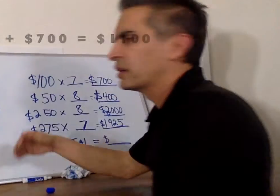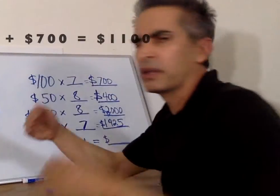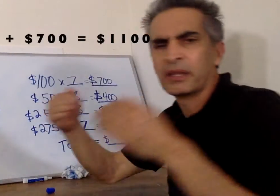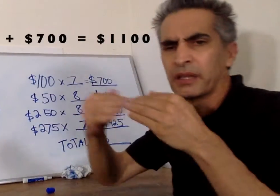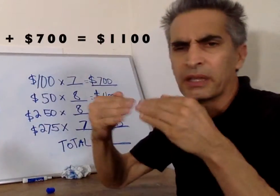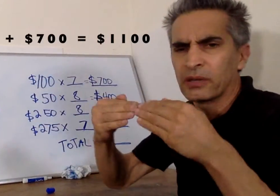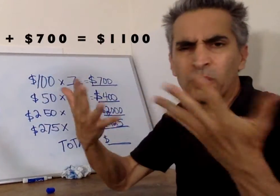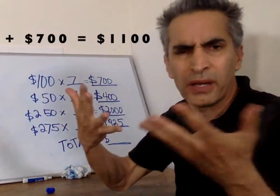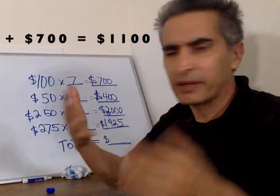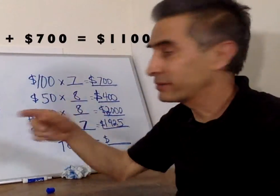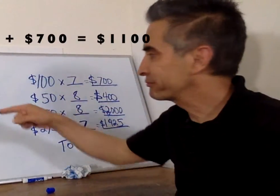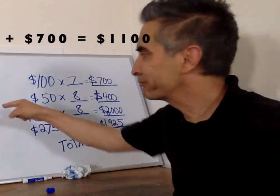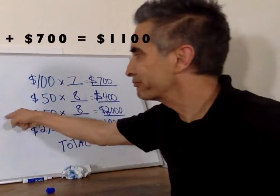we get $1,100